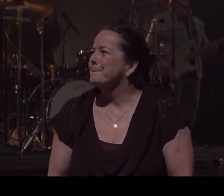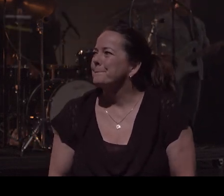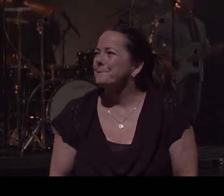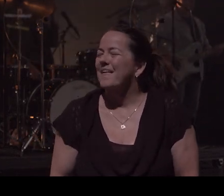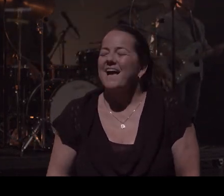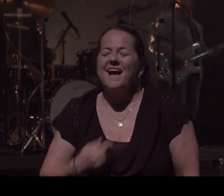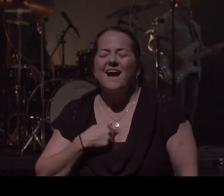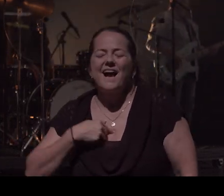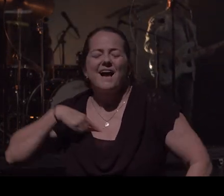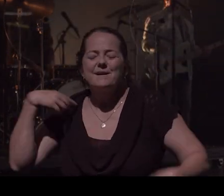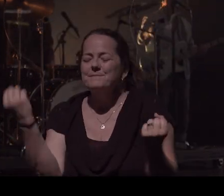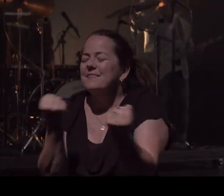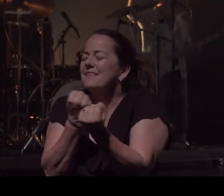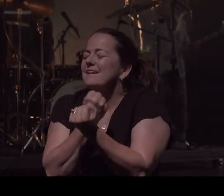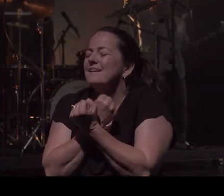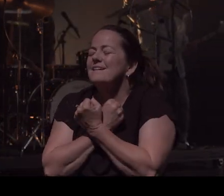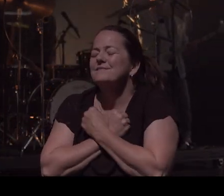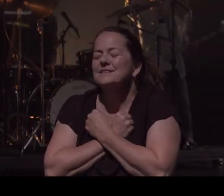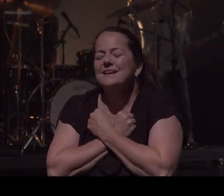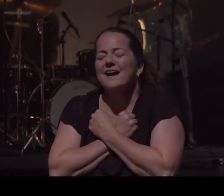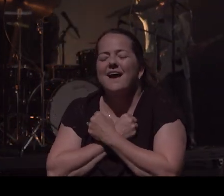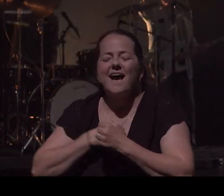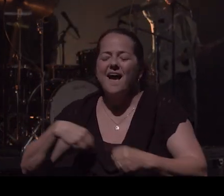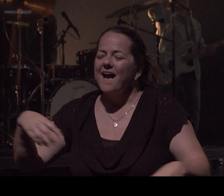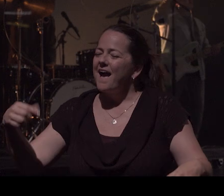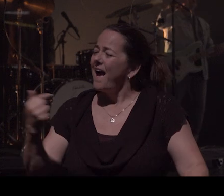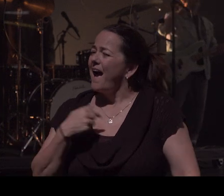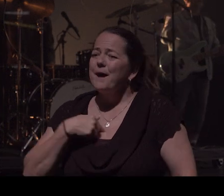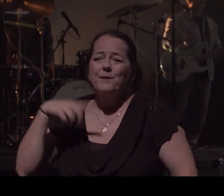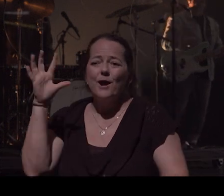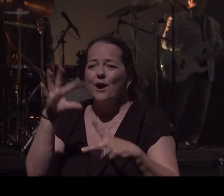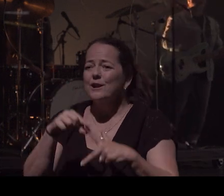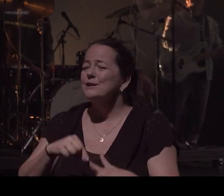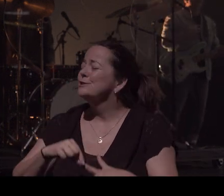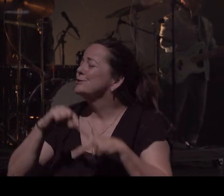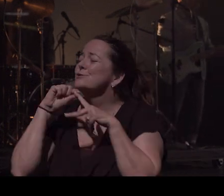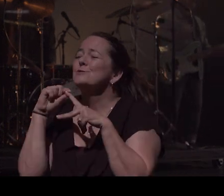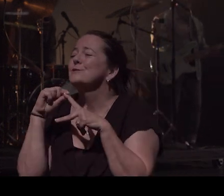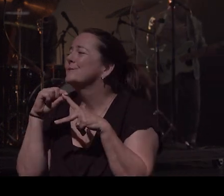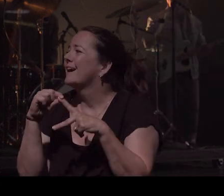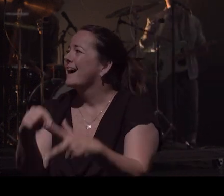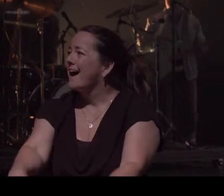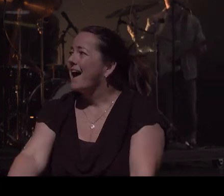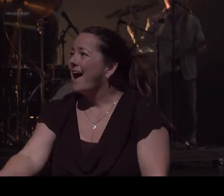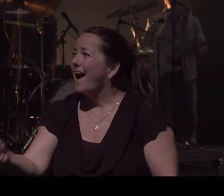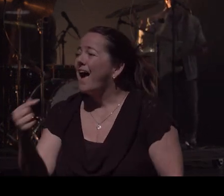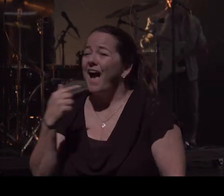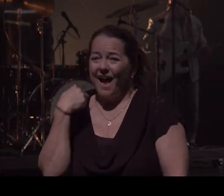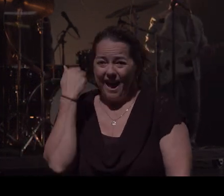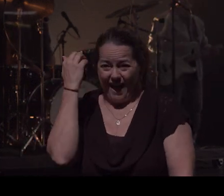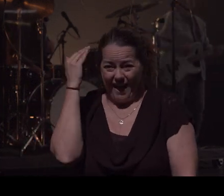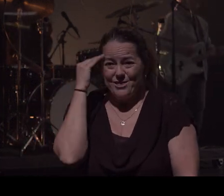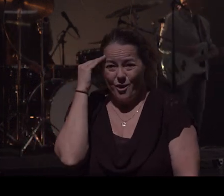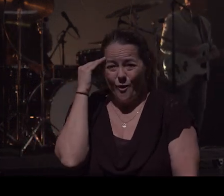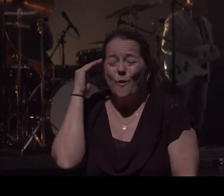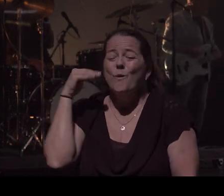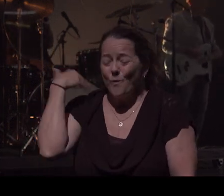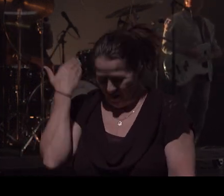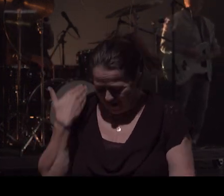I'm already chosen I know who I am I know